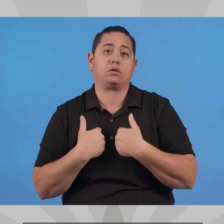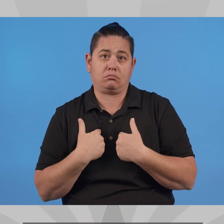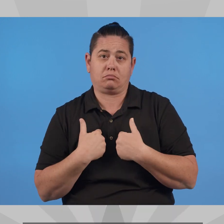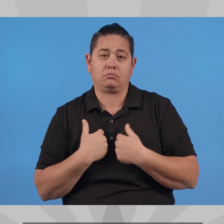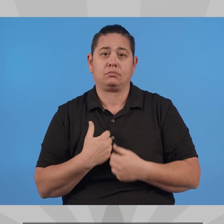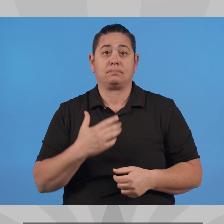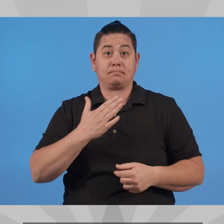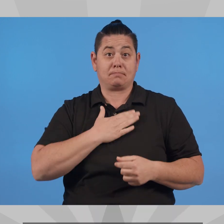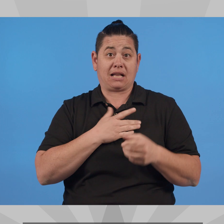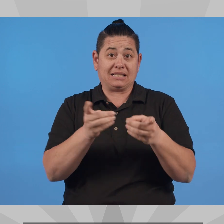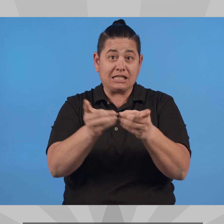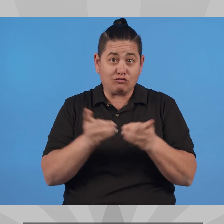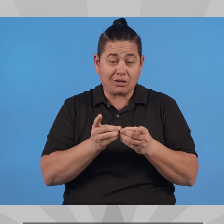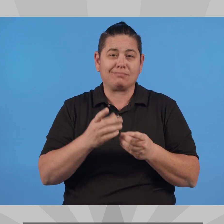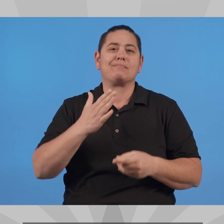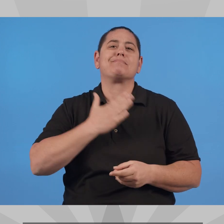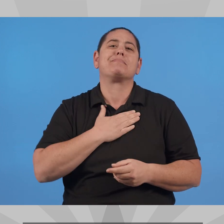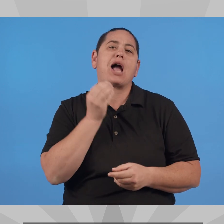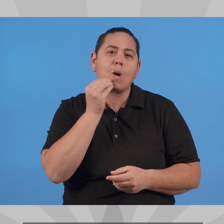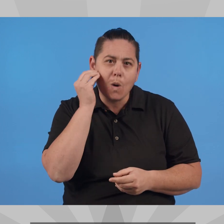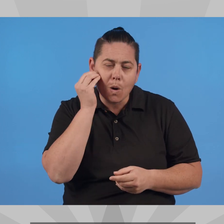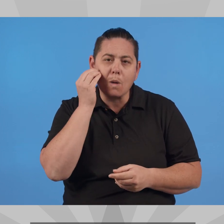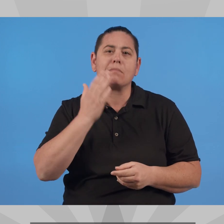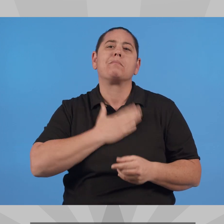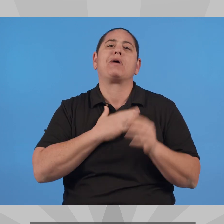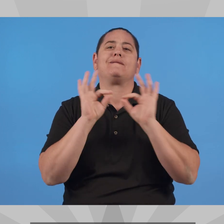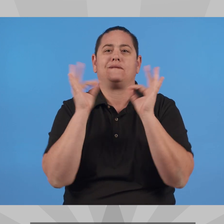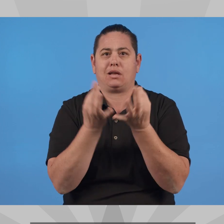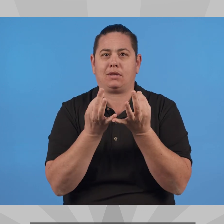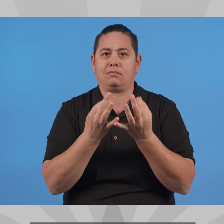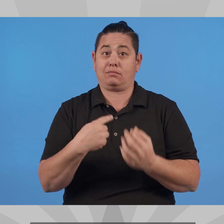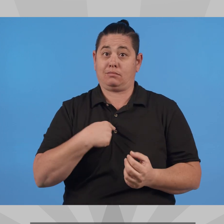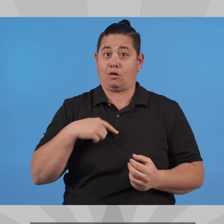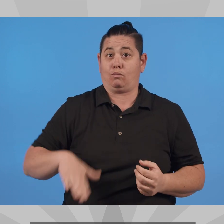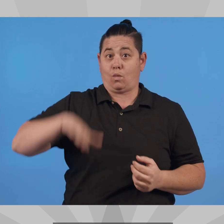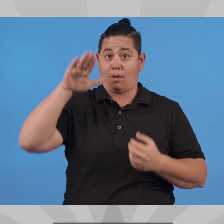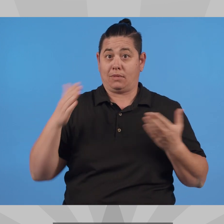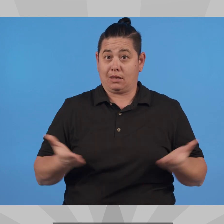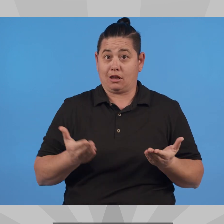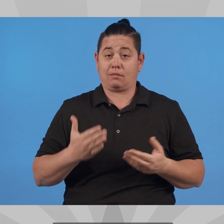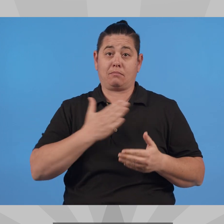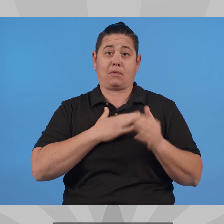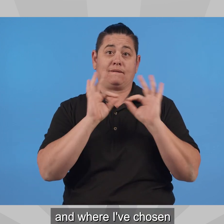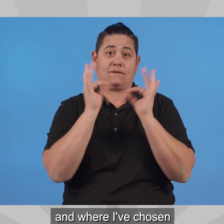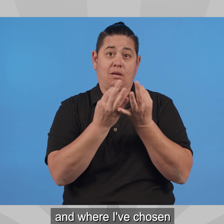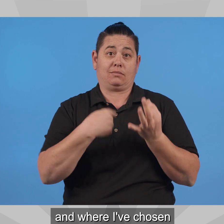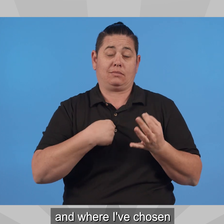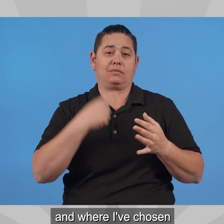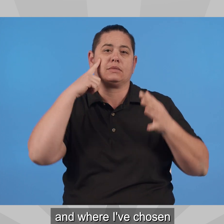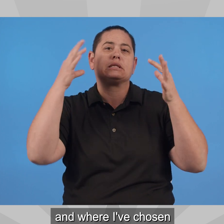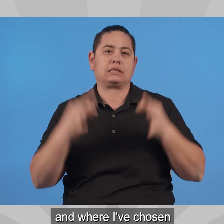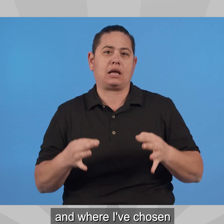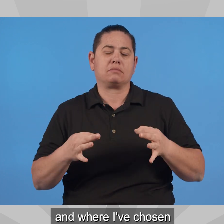I take pride in representing LD22. It's home for me and my family. It's where I was raised and where